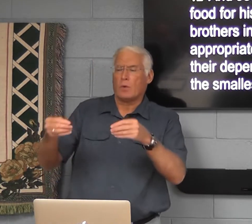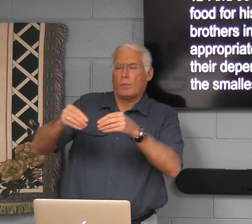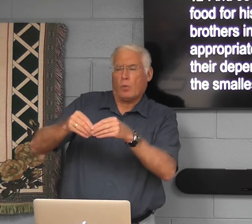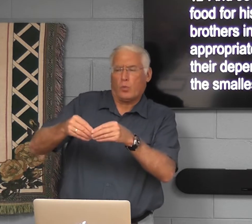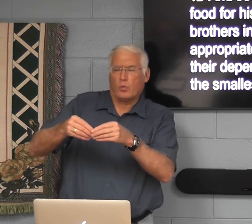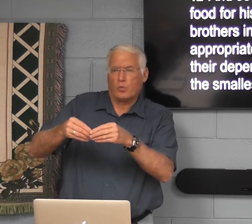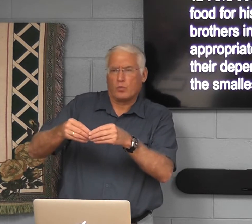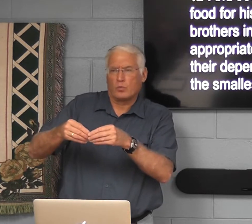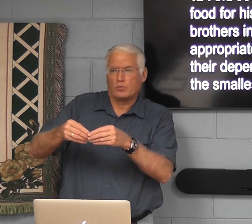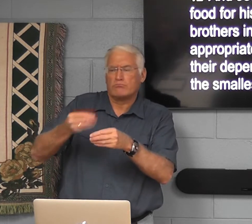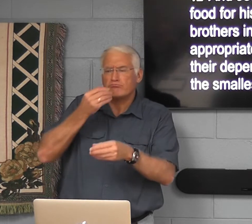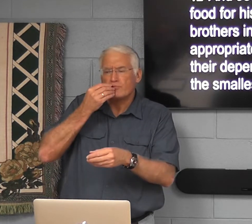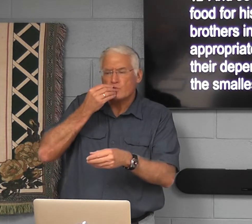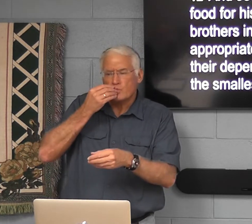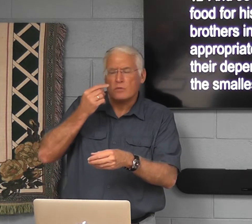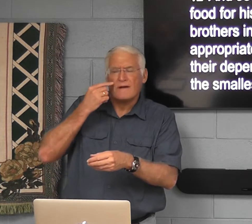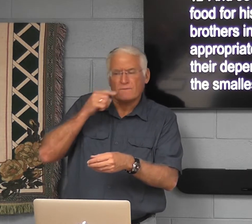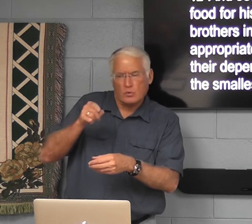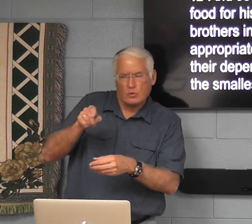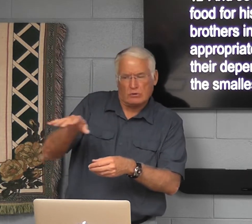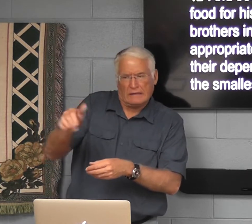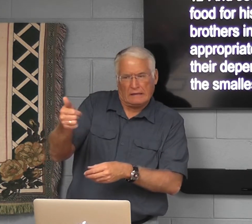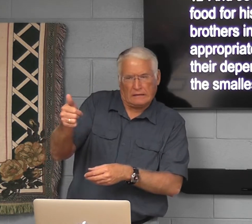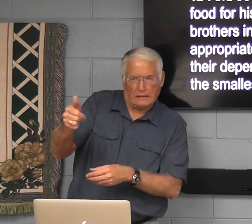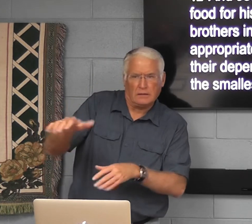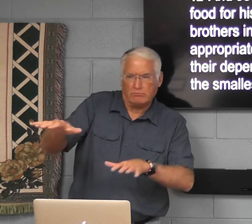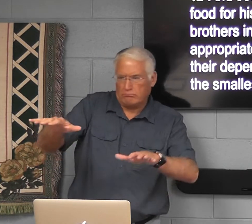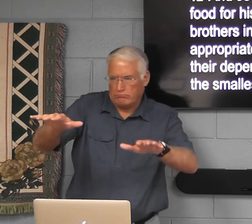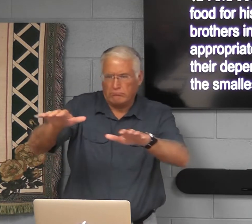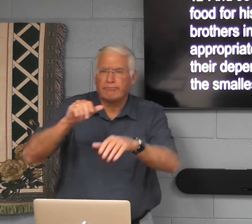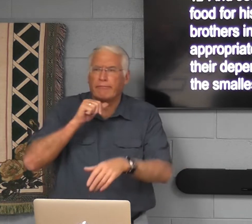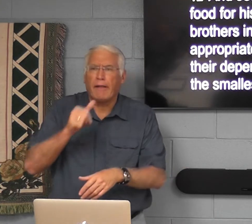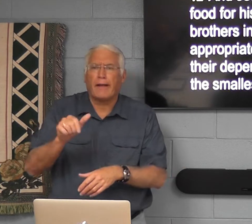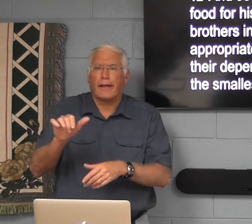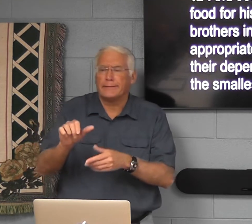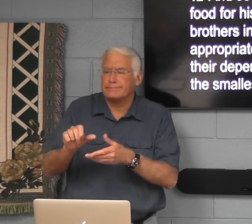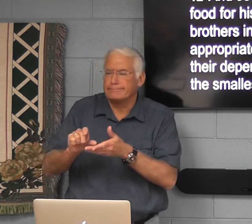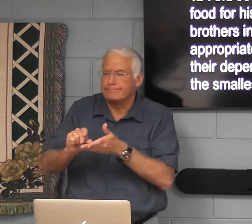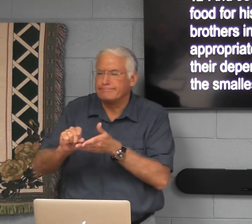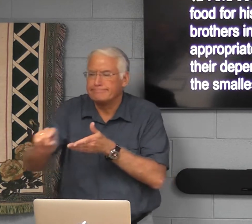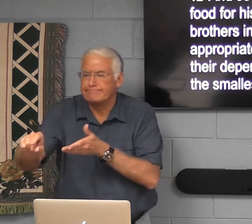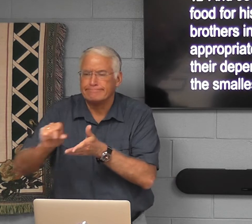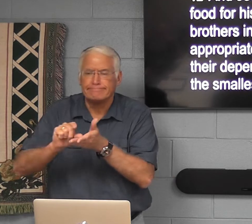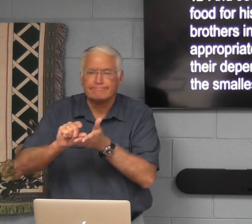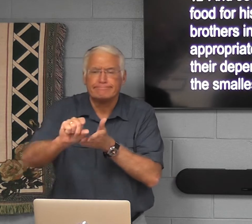of five, and he would give more to those that are ten, so that they would have more,